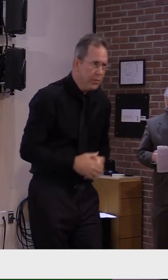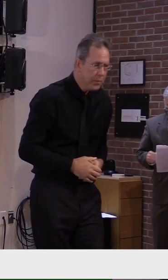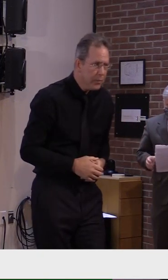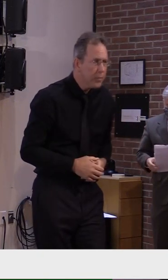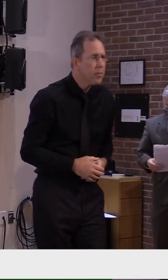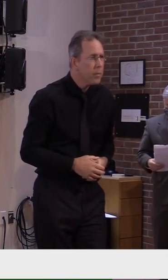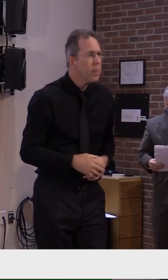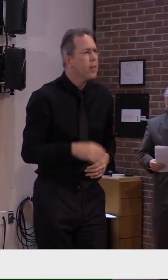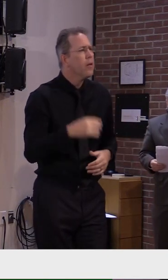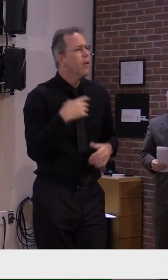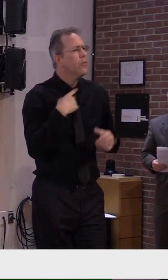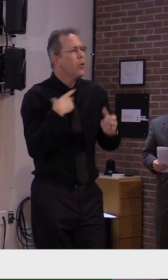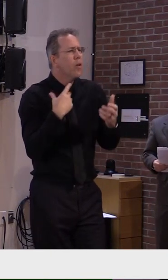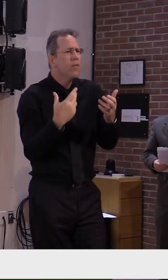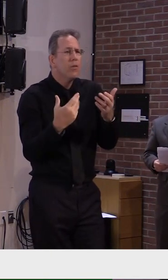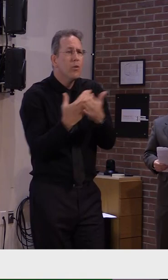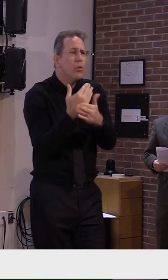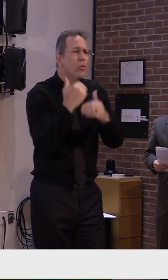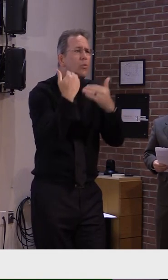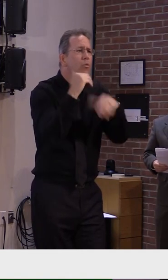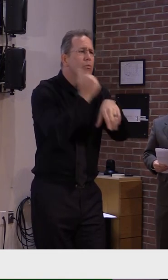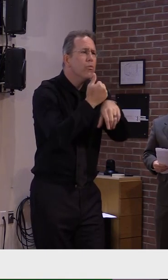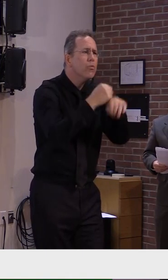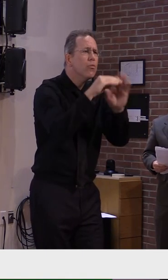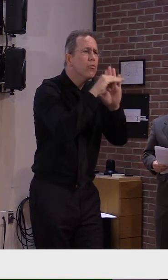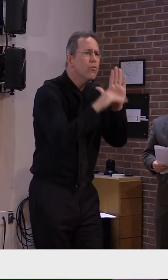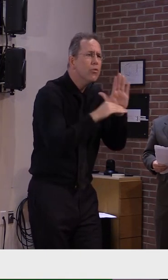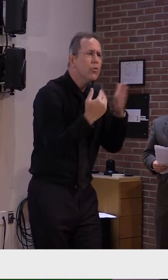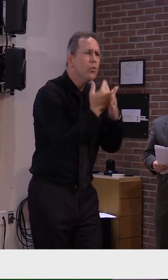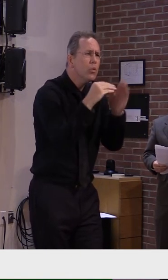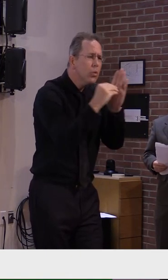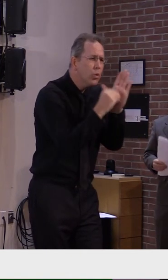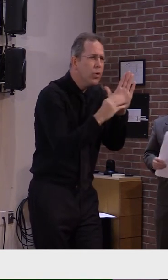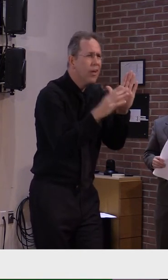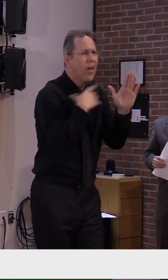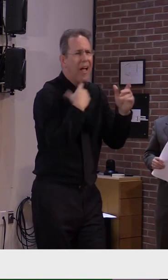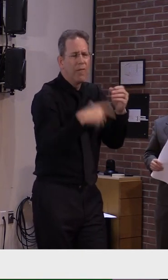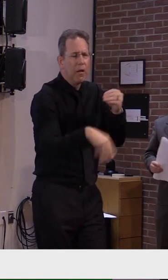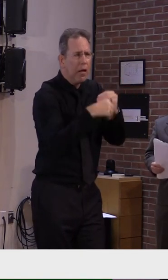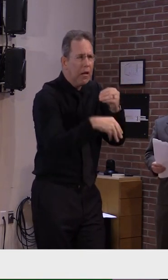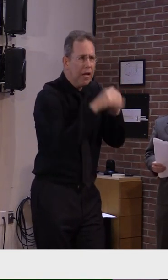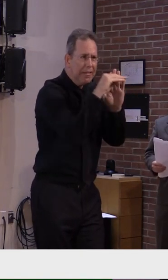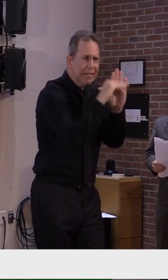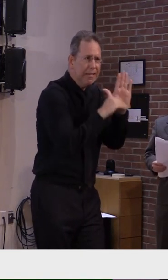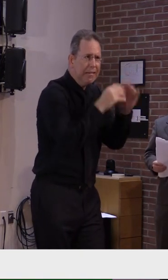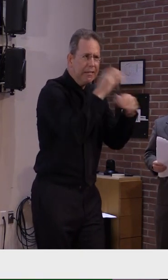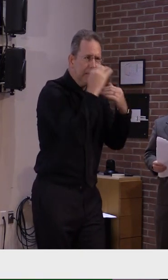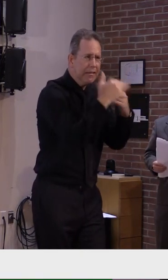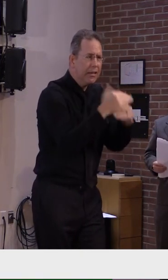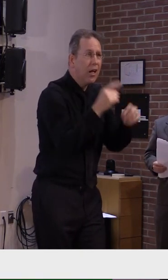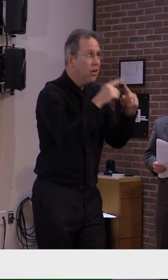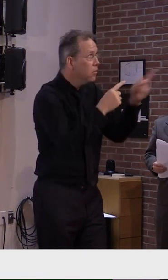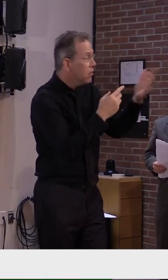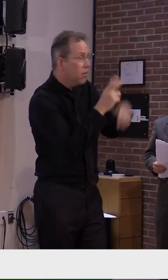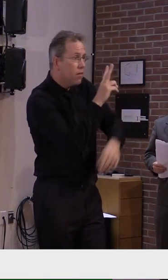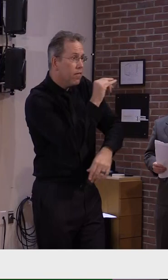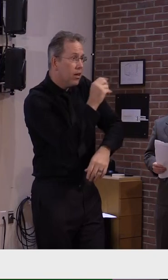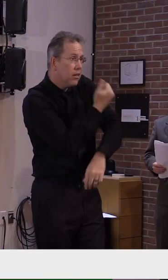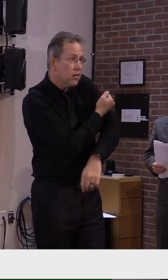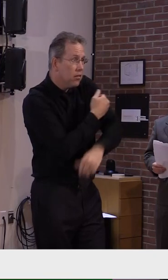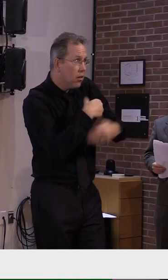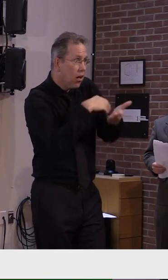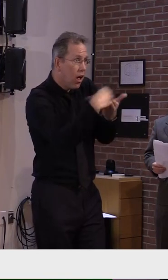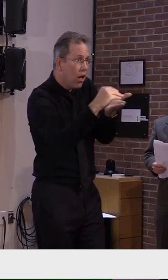While we wait for the vaccine. I'll now turn it over to Secretary Smith. We'll share an update on additional protections